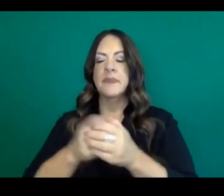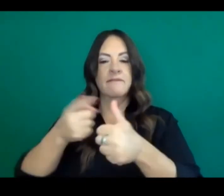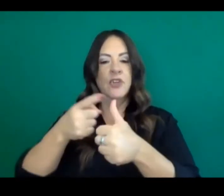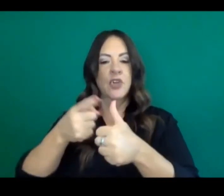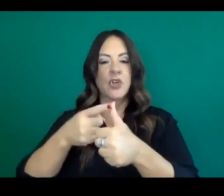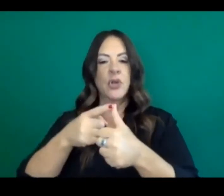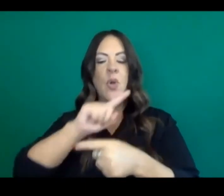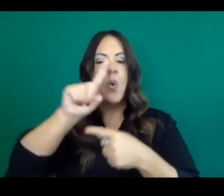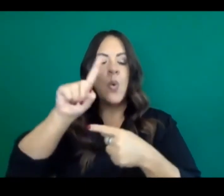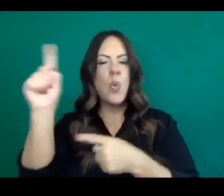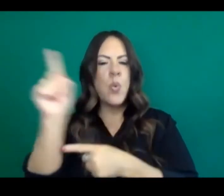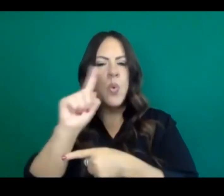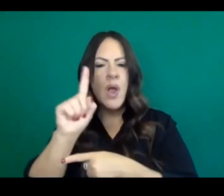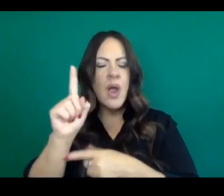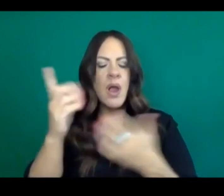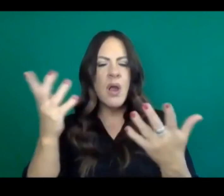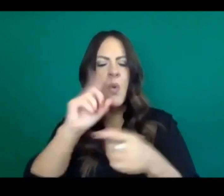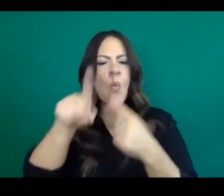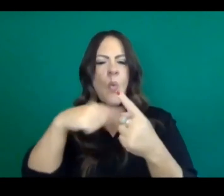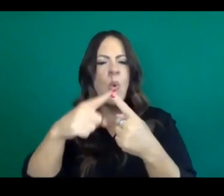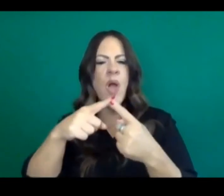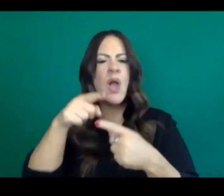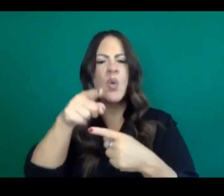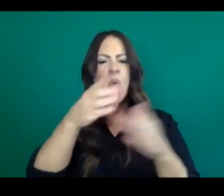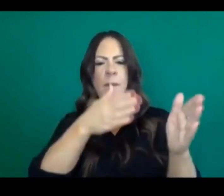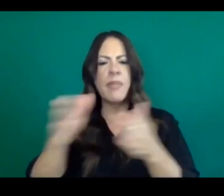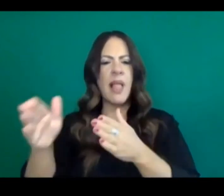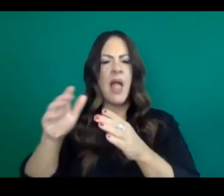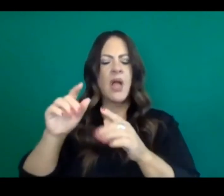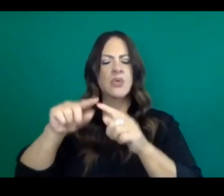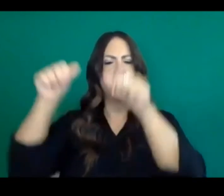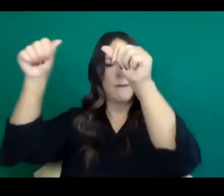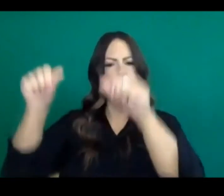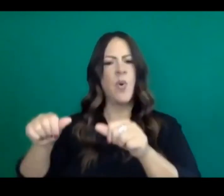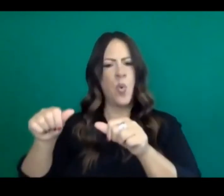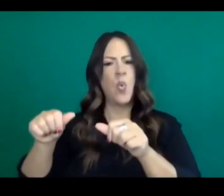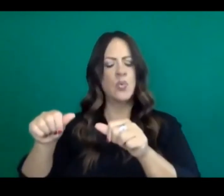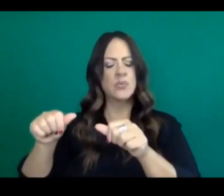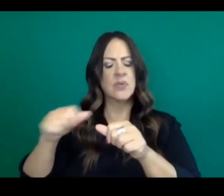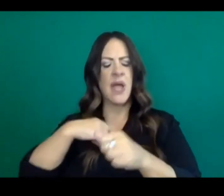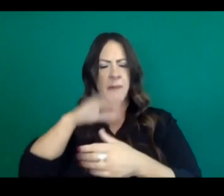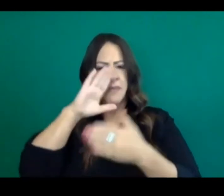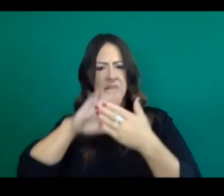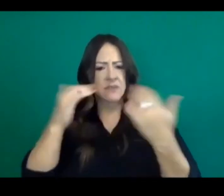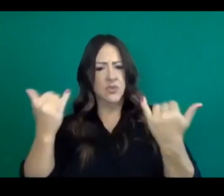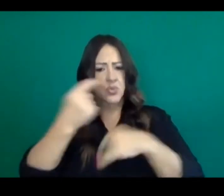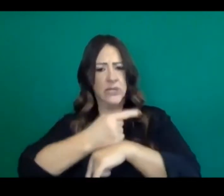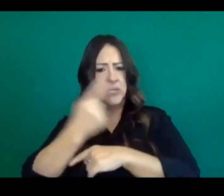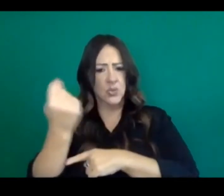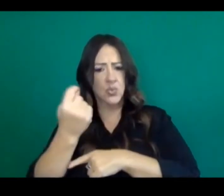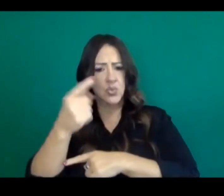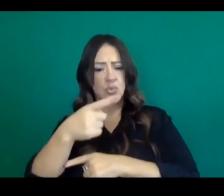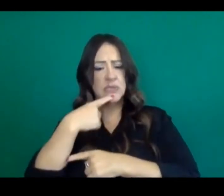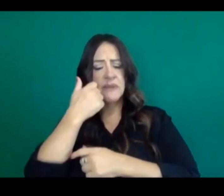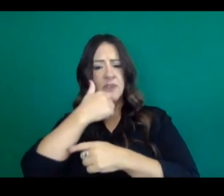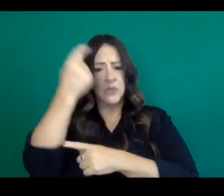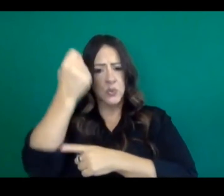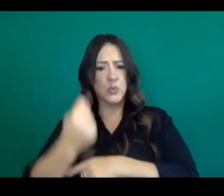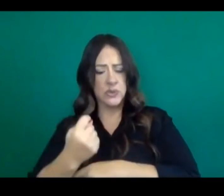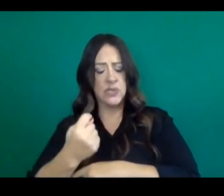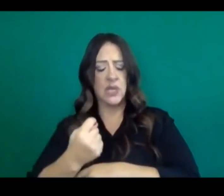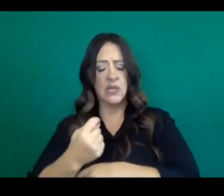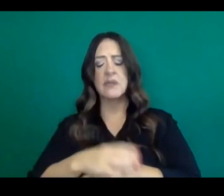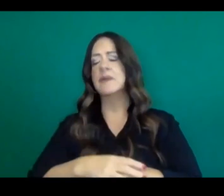and when will the state post its metrics update, which I believe is coming today, as today is Tuesday. Second,